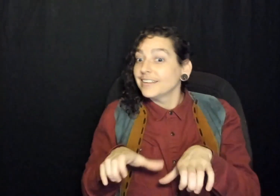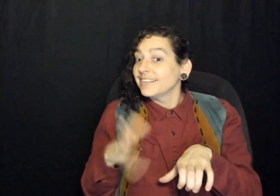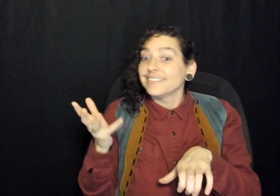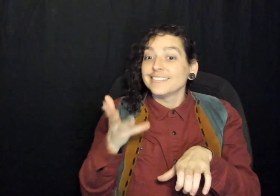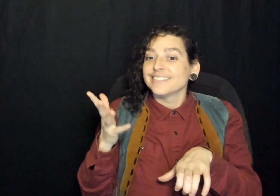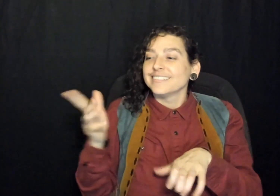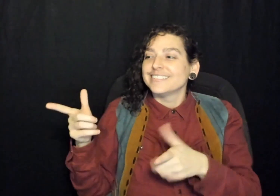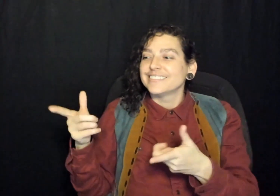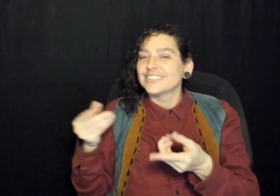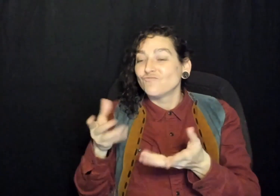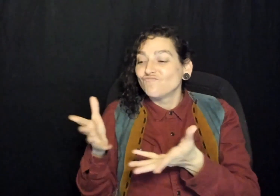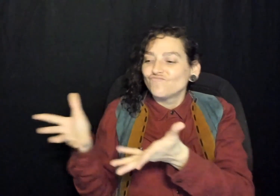anyone else